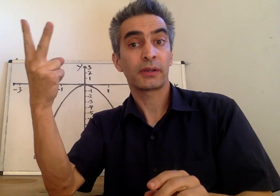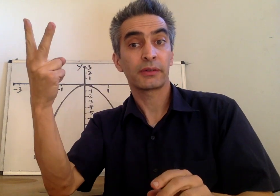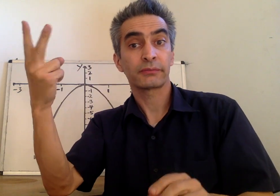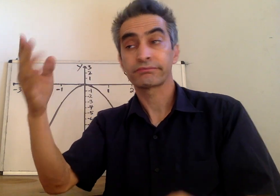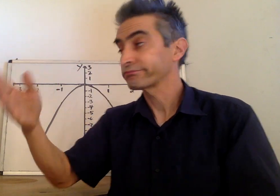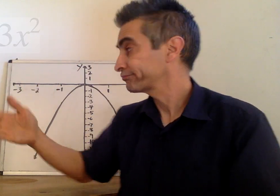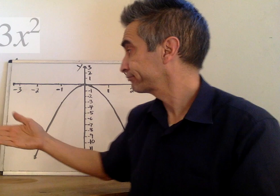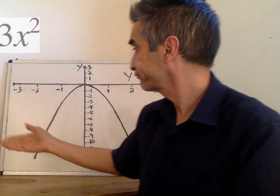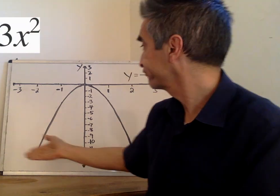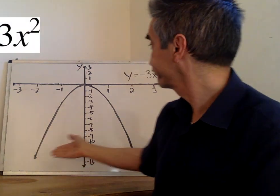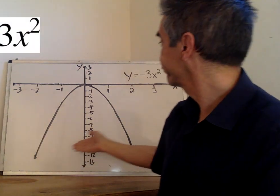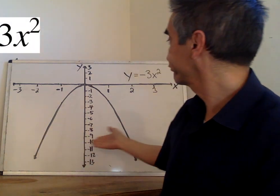3x squared.